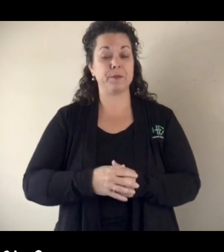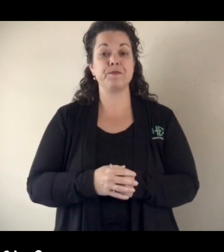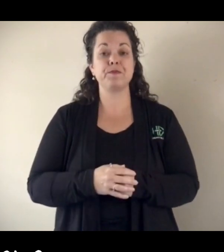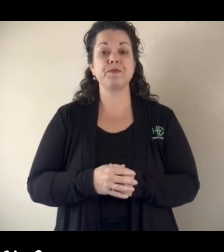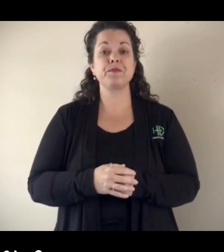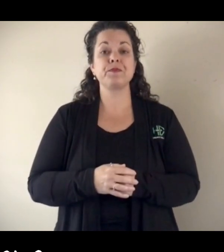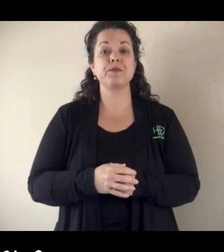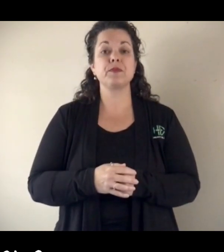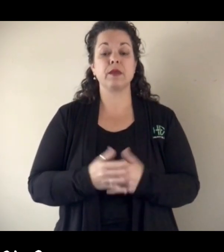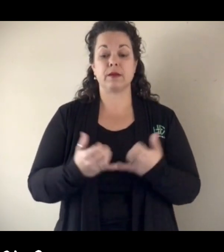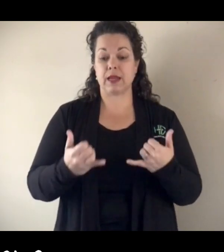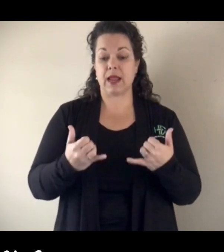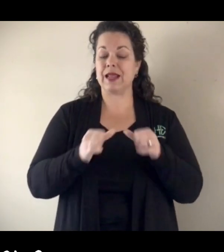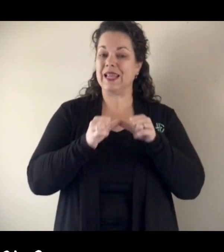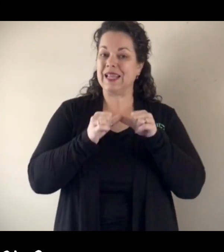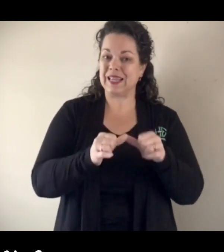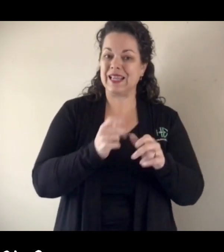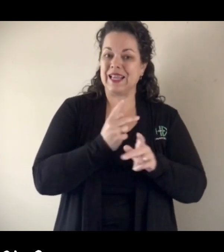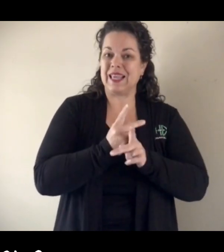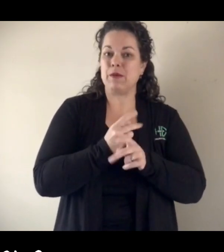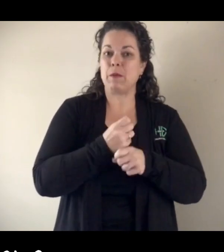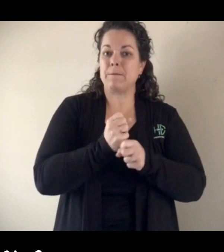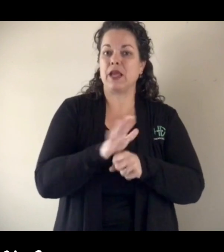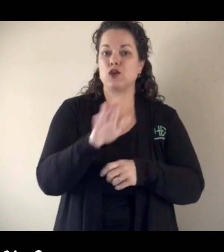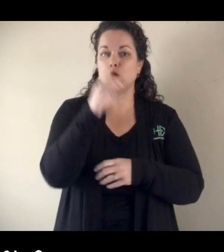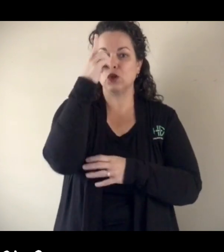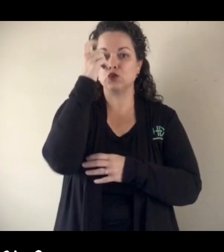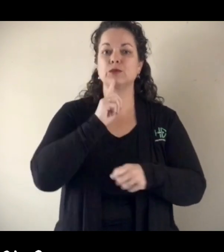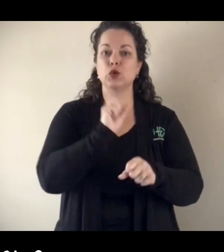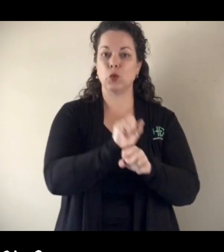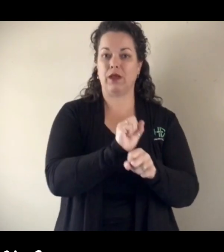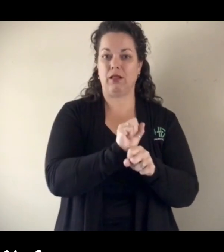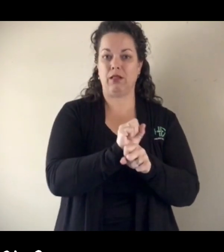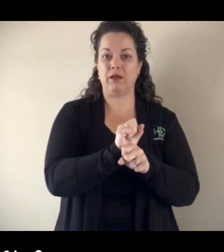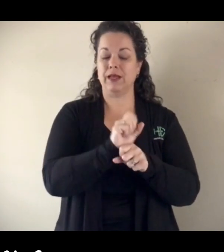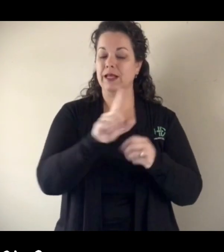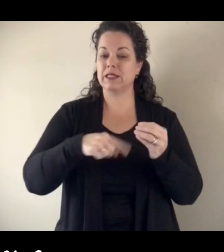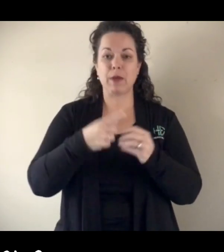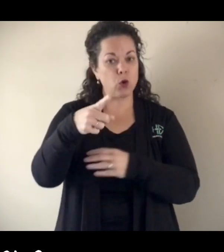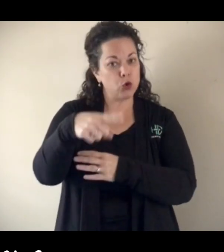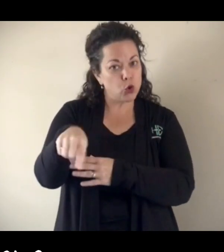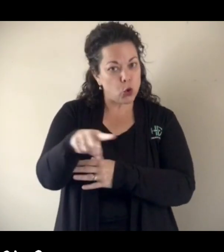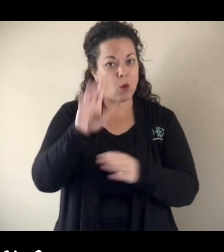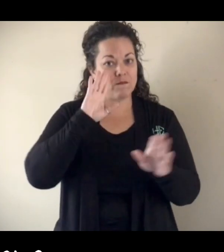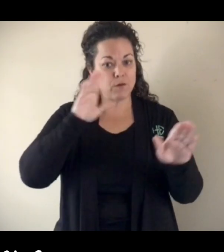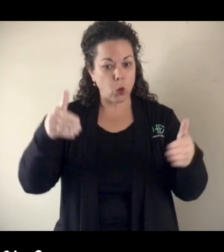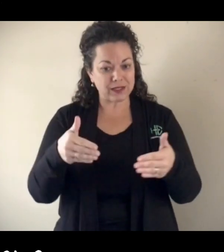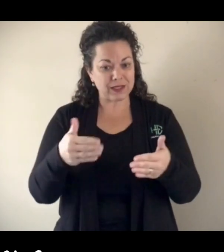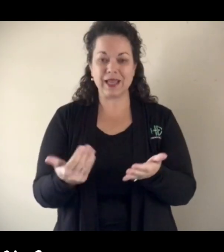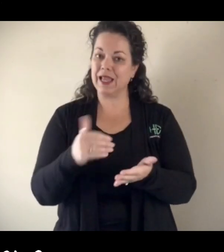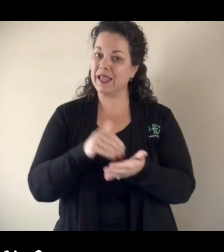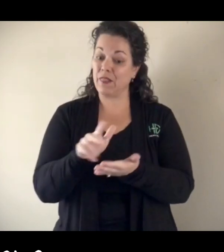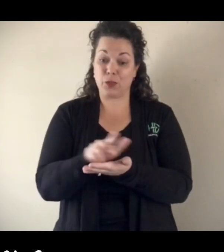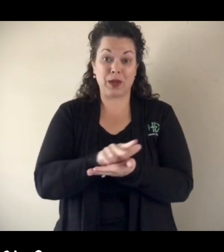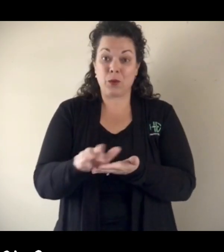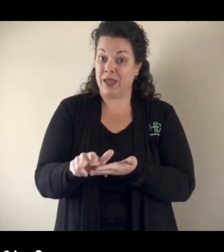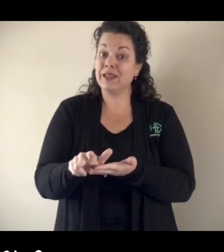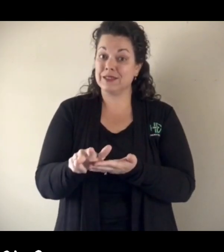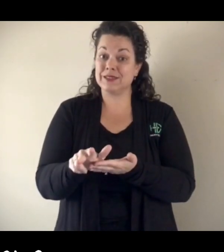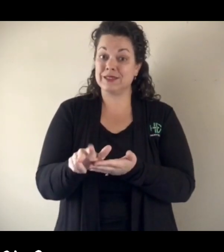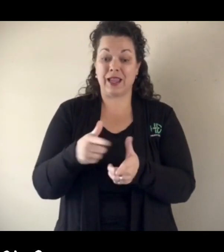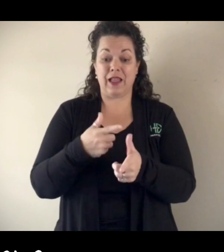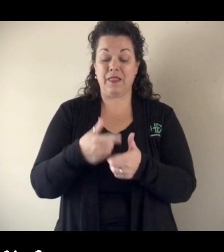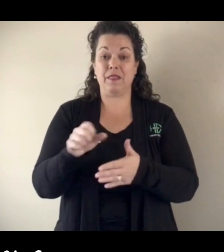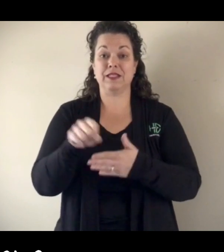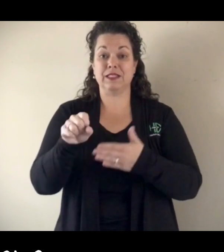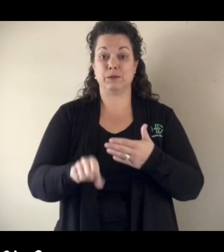keep making dreams real. It's all about you focusing, again, three weeks and we're going to